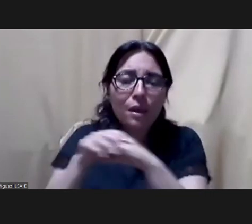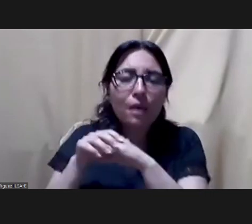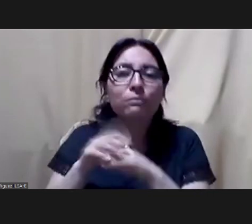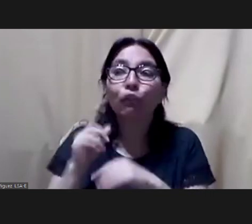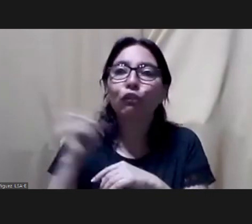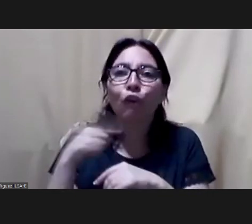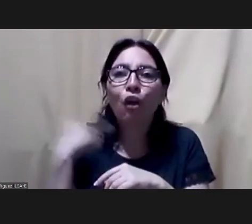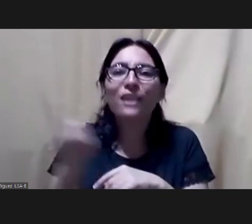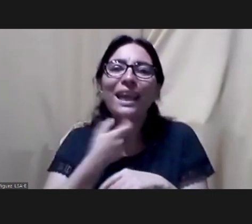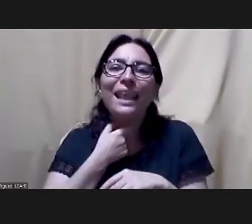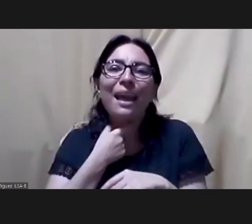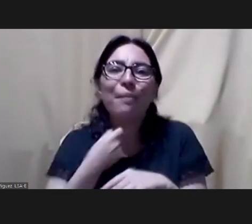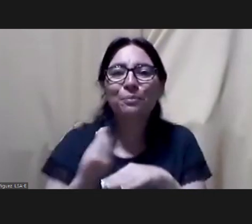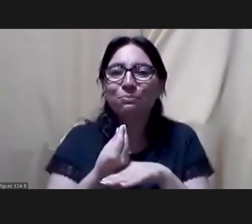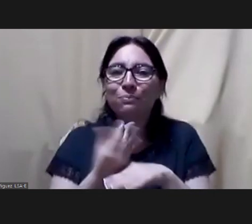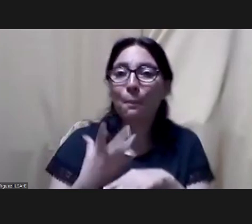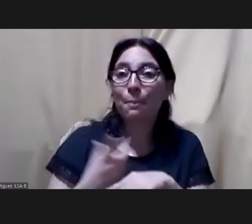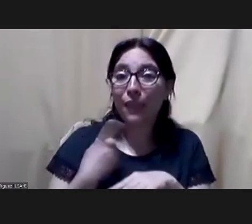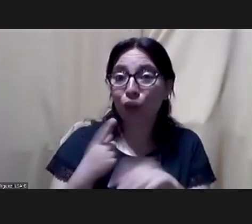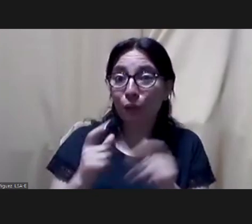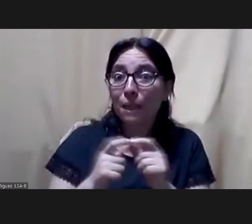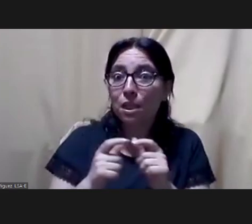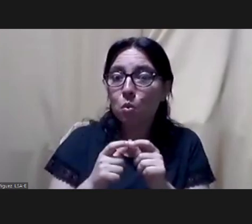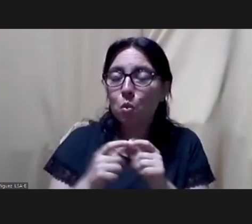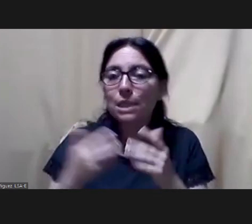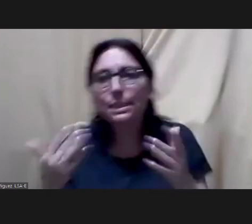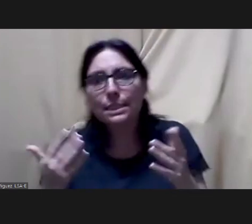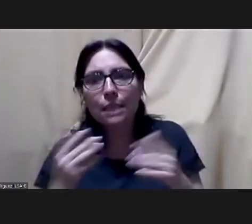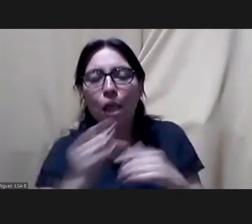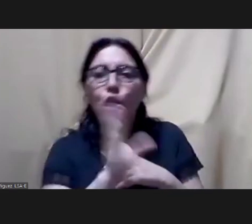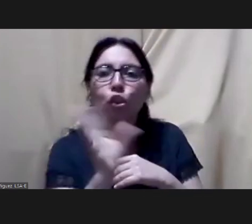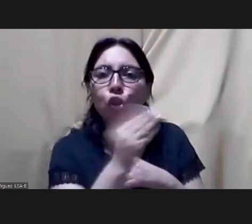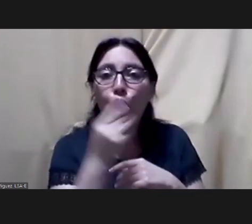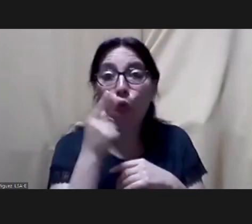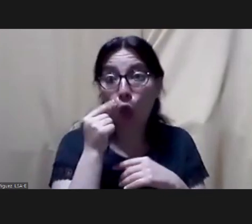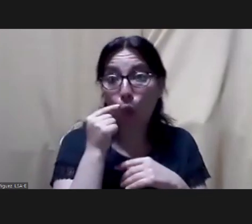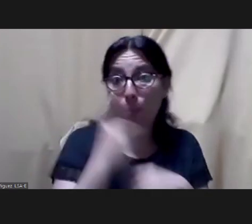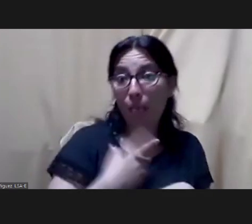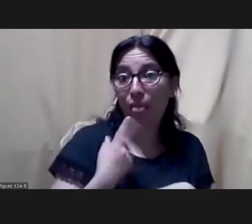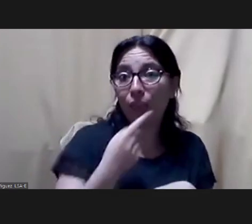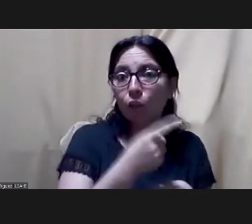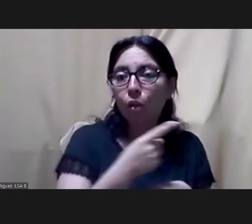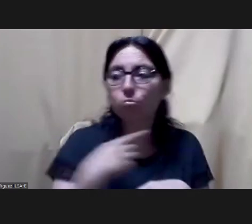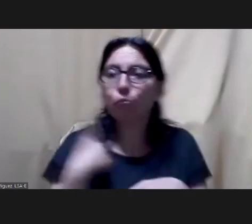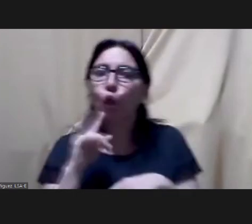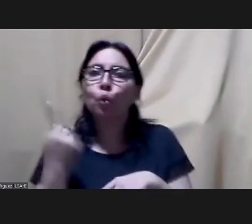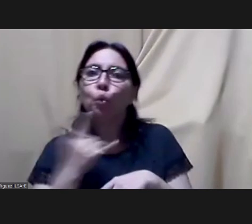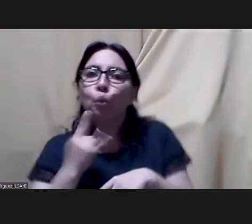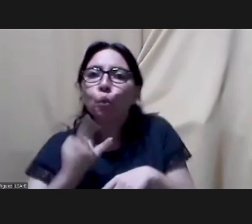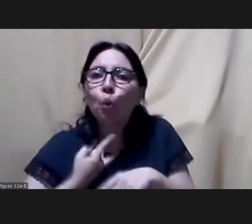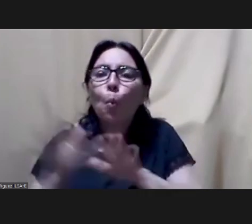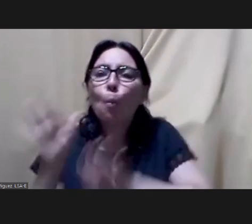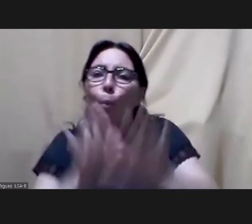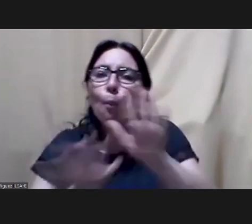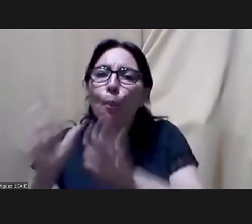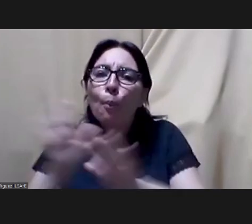friends how we all wanted to direct films and the men were directing and we were